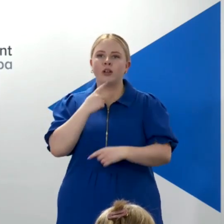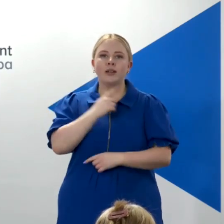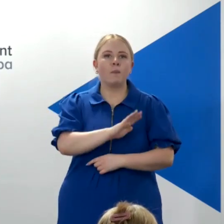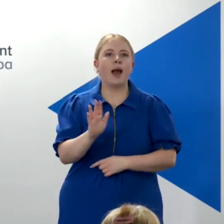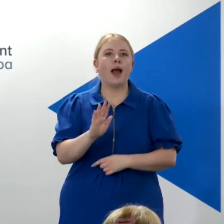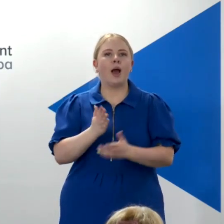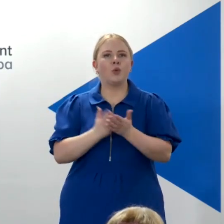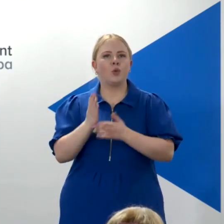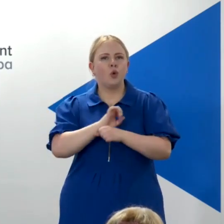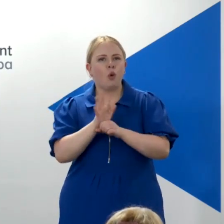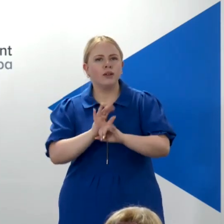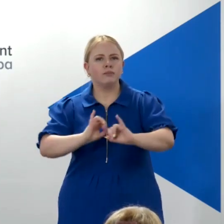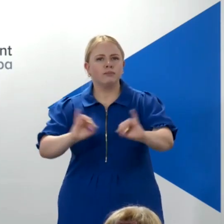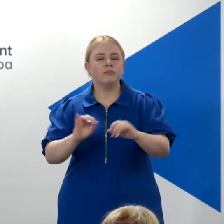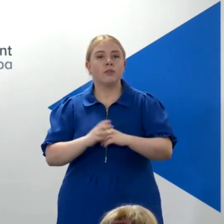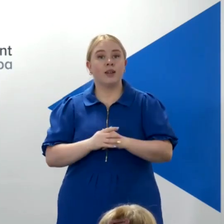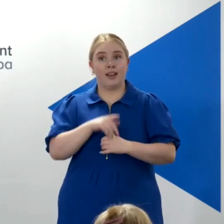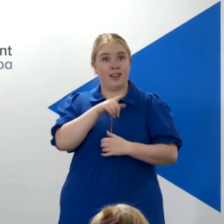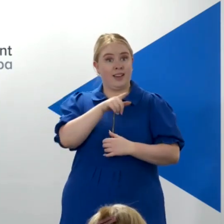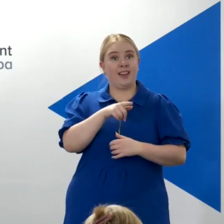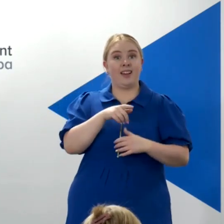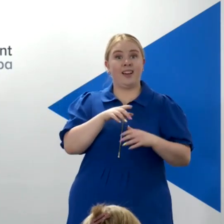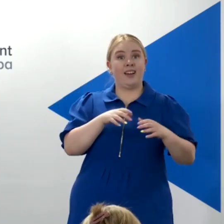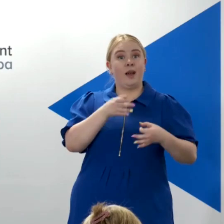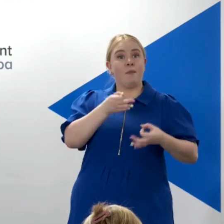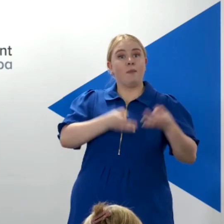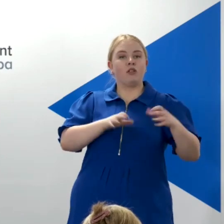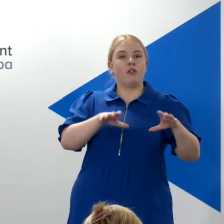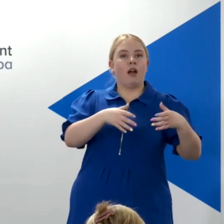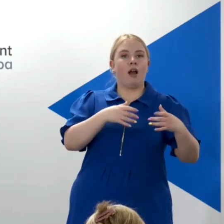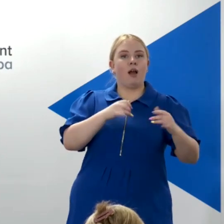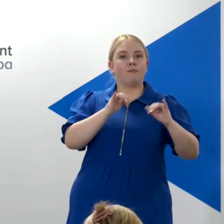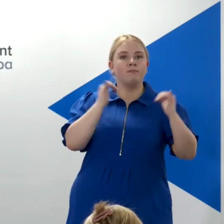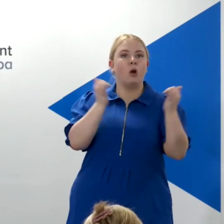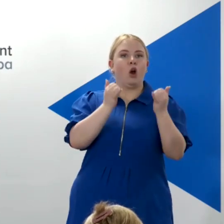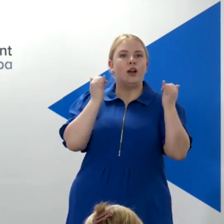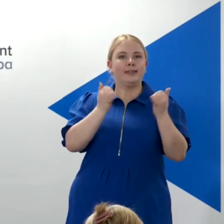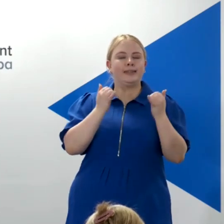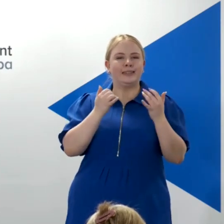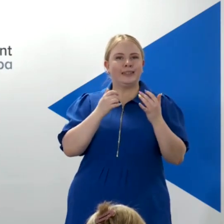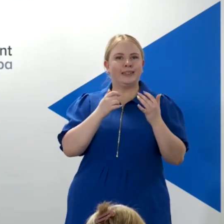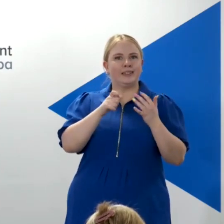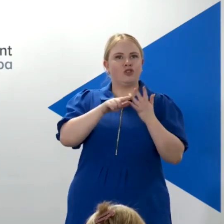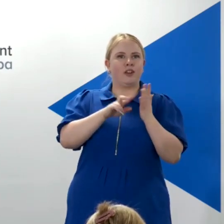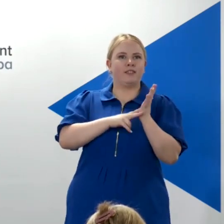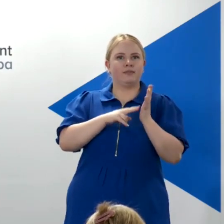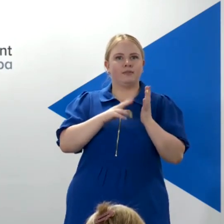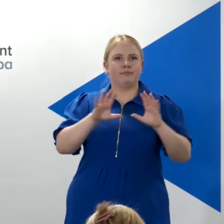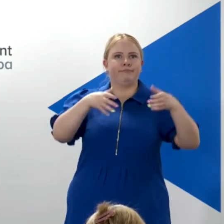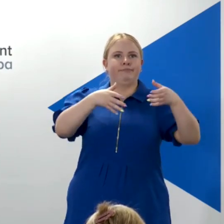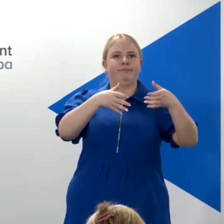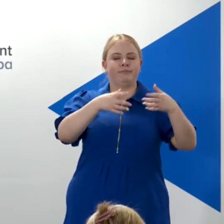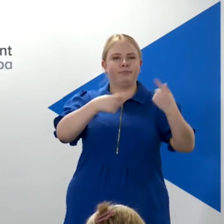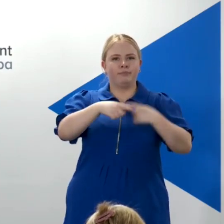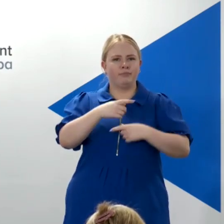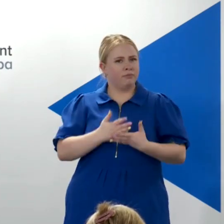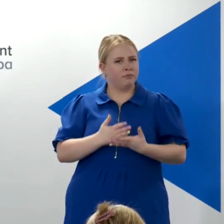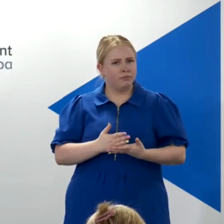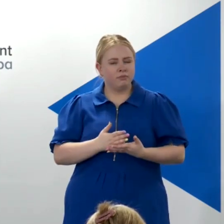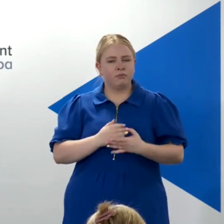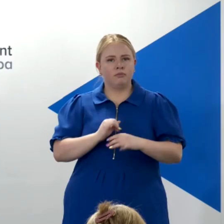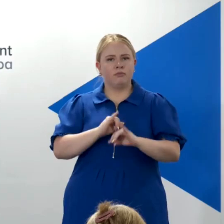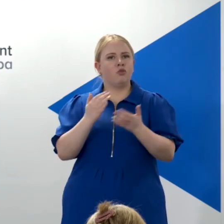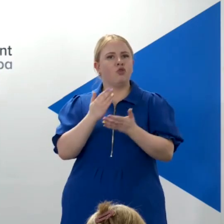while they partied in Conservative headquarters. That's a betrayal of people's trust. And any